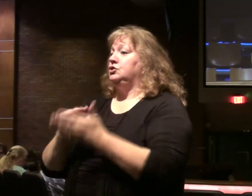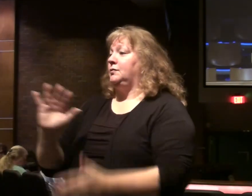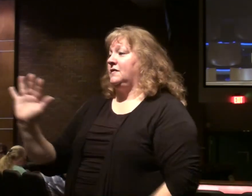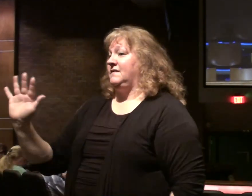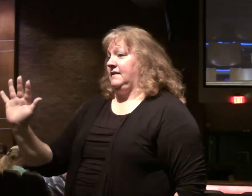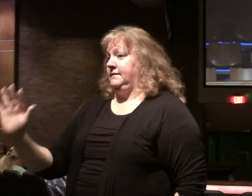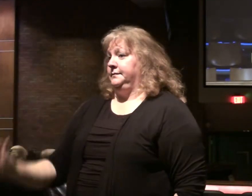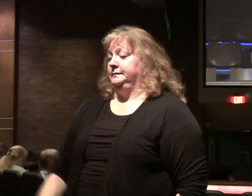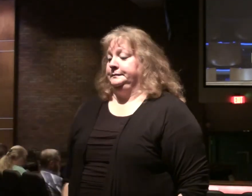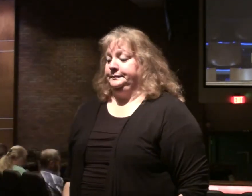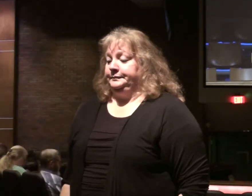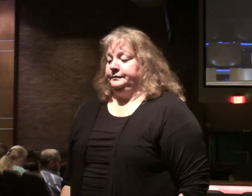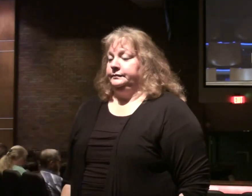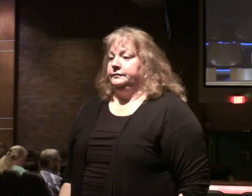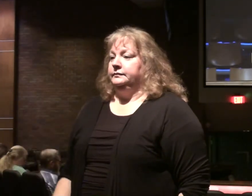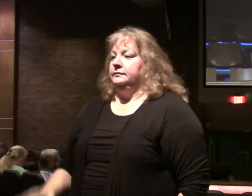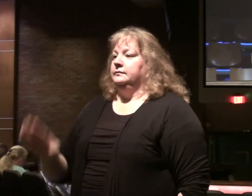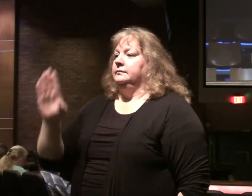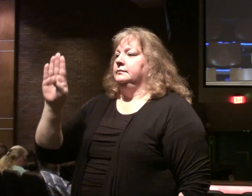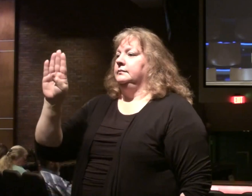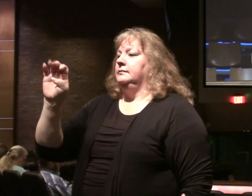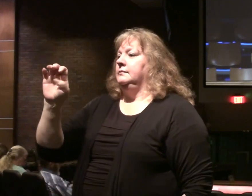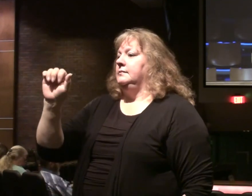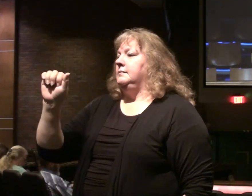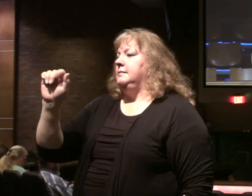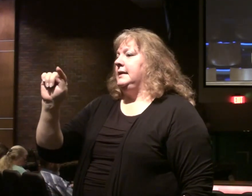Matthew chapter 5. The Beatitudes.